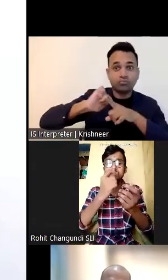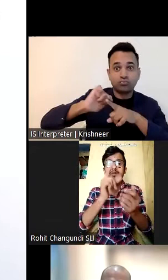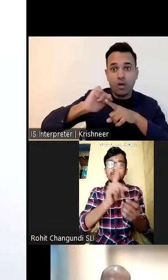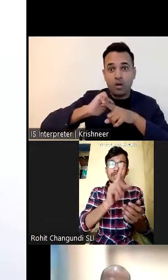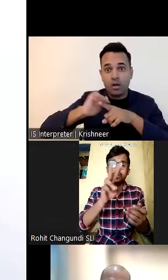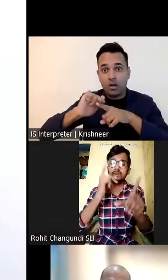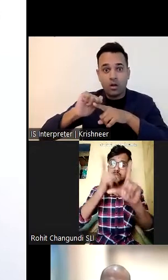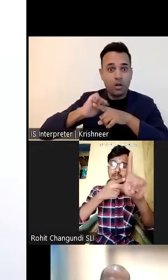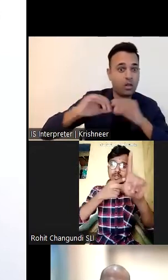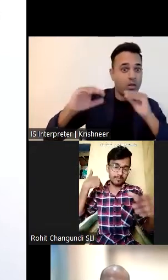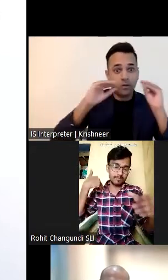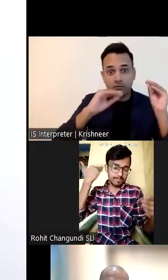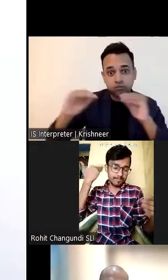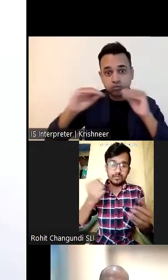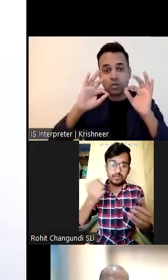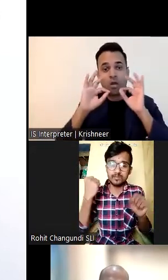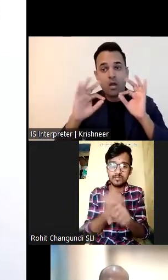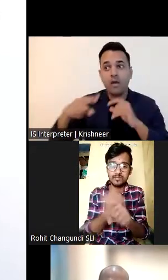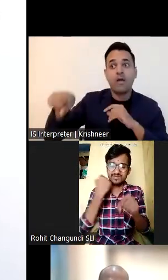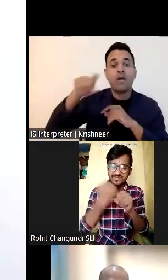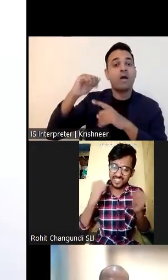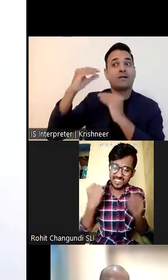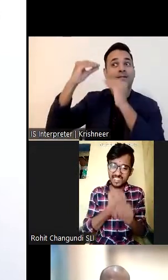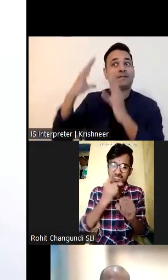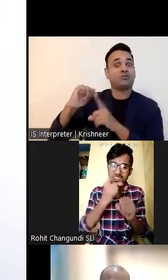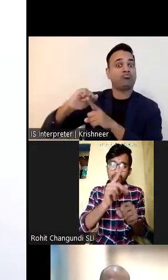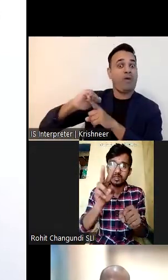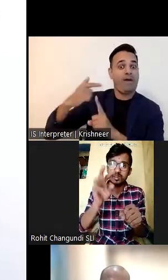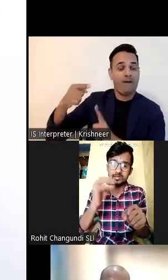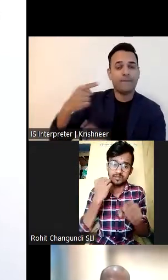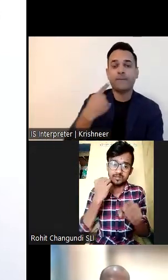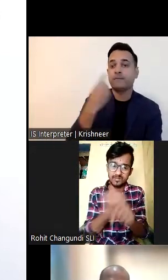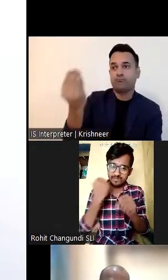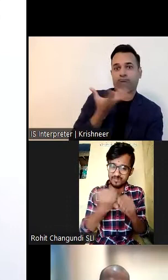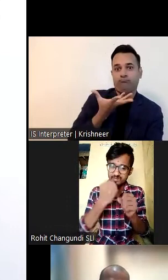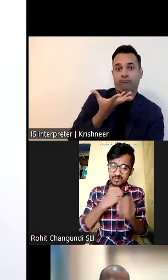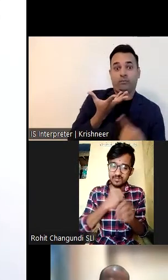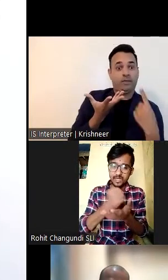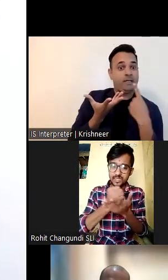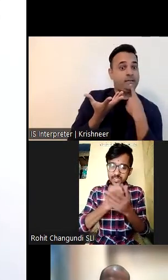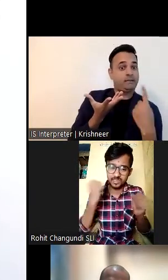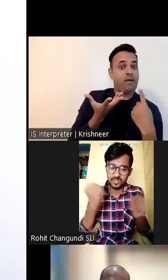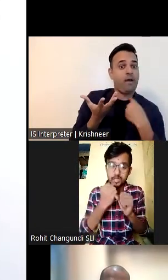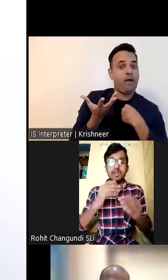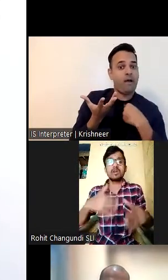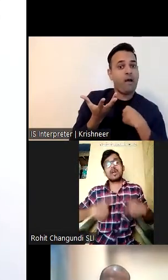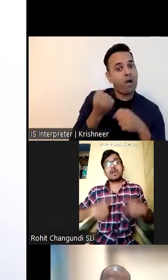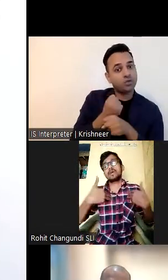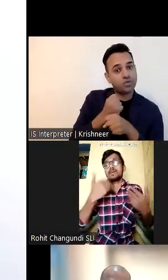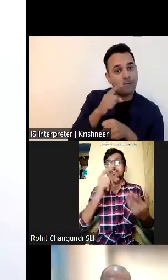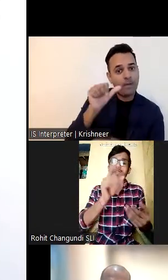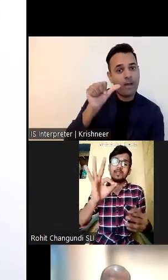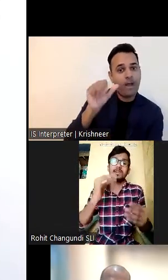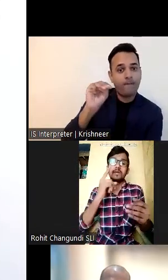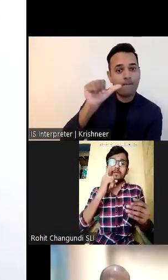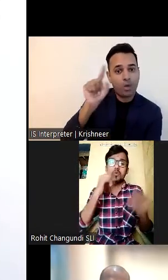confidence and got selected. I was very happy that I got a job of salary of 11,000 rupees per month and worked very hard